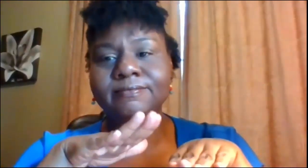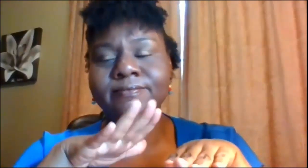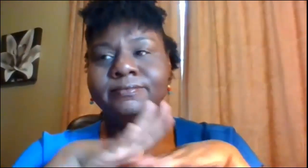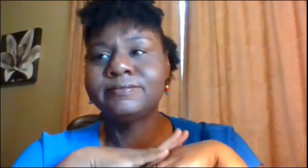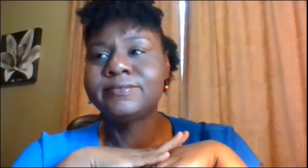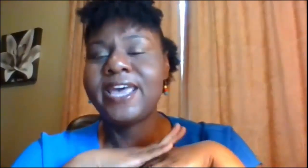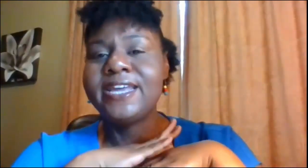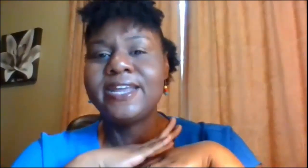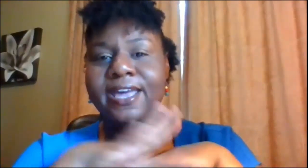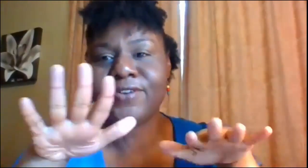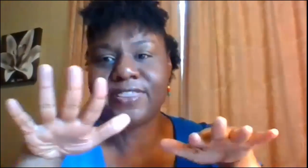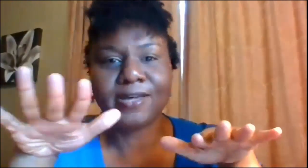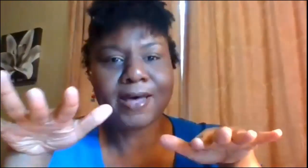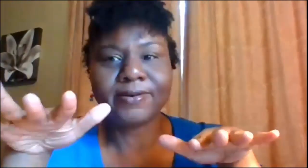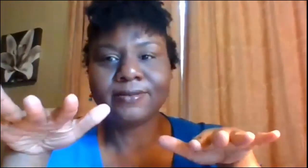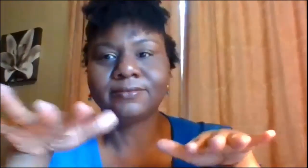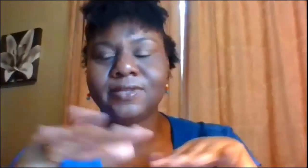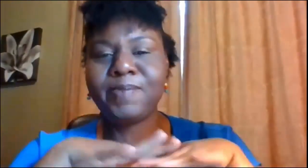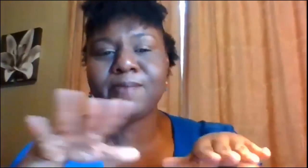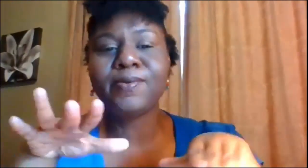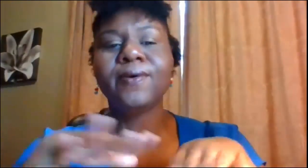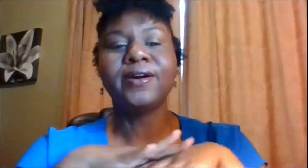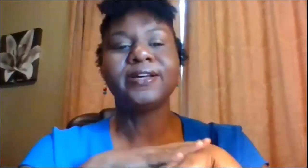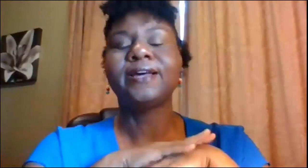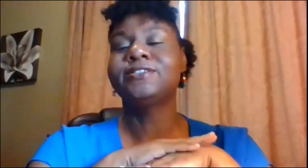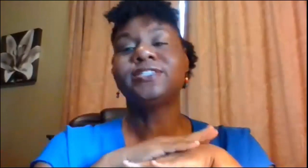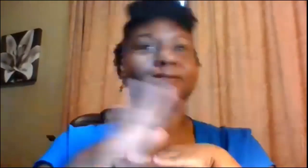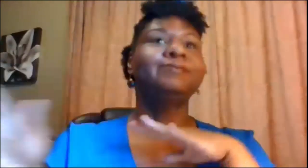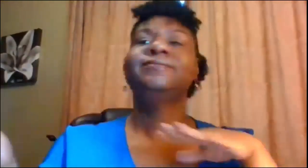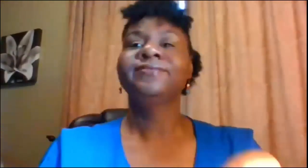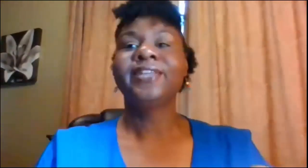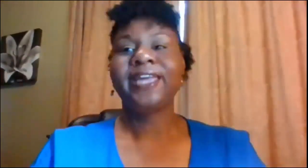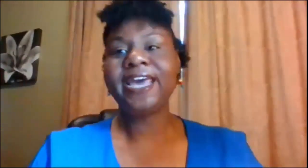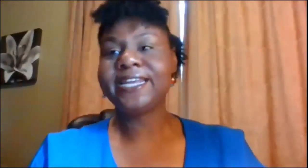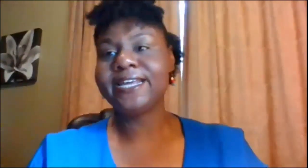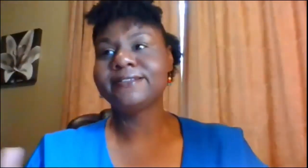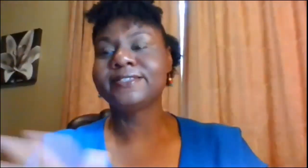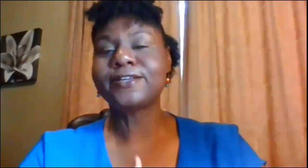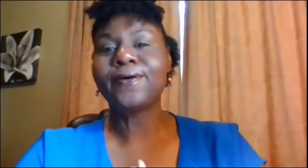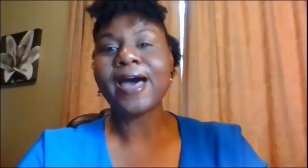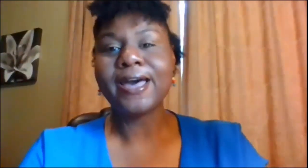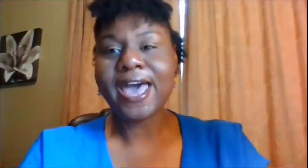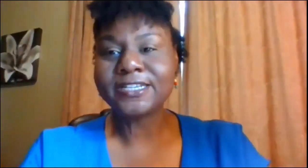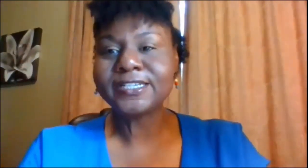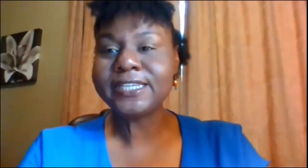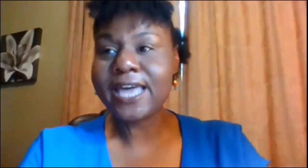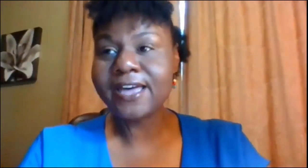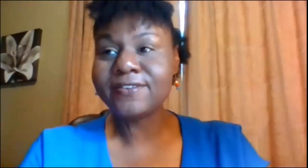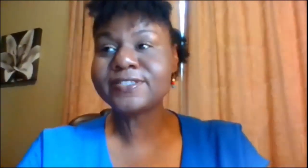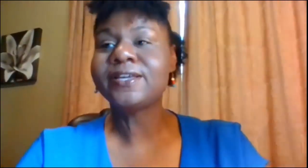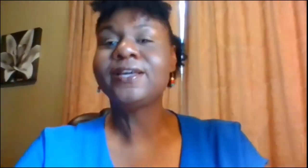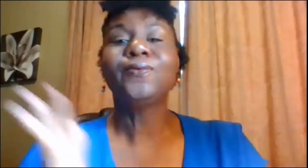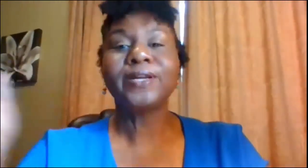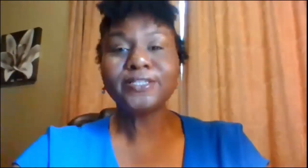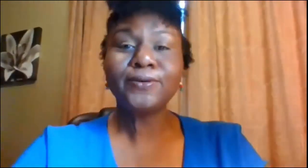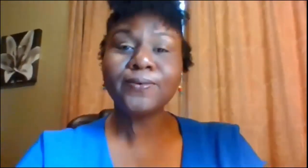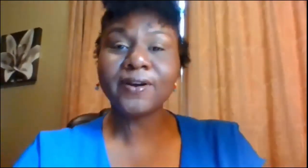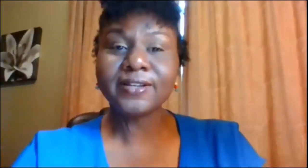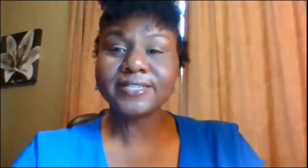hated everything about it the paperwork just hated it so i actually left went to new orleans